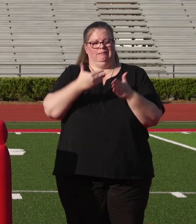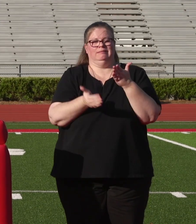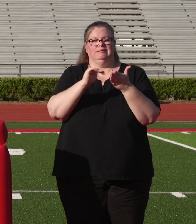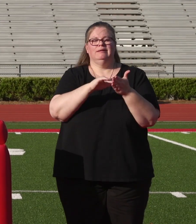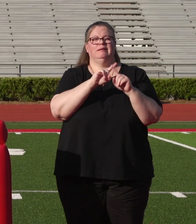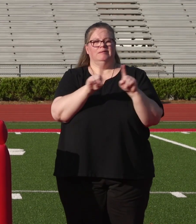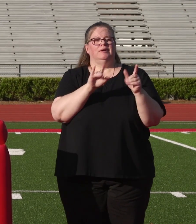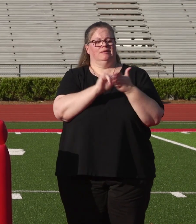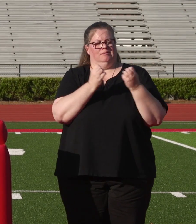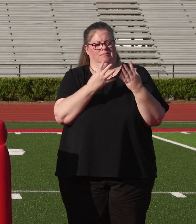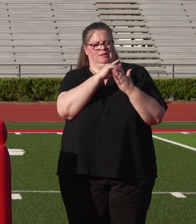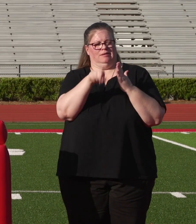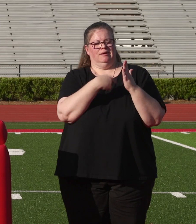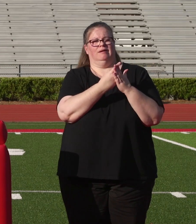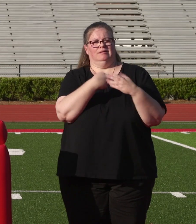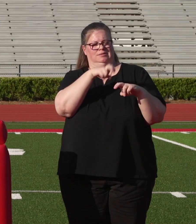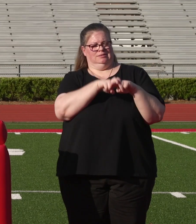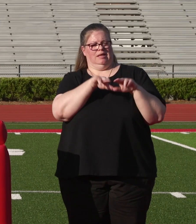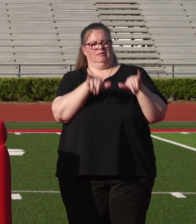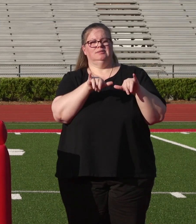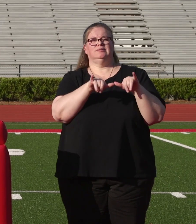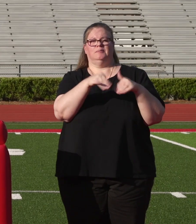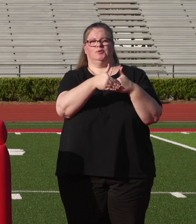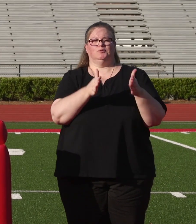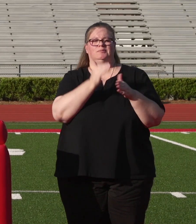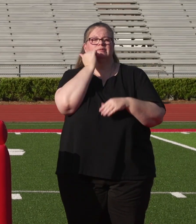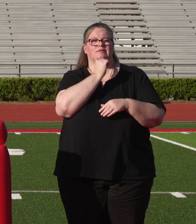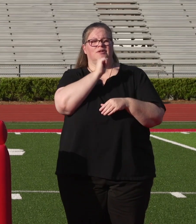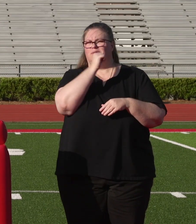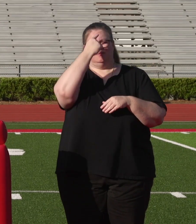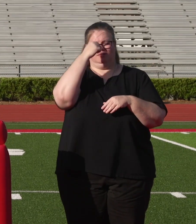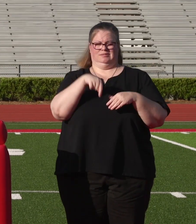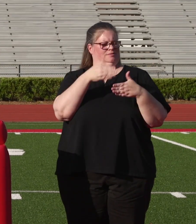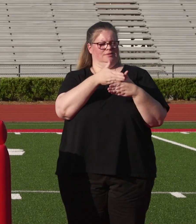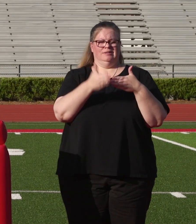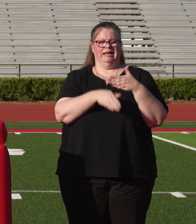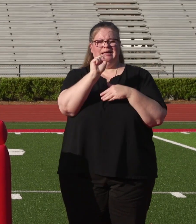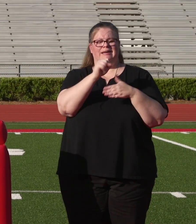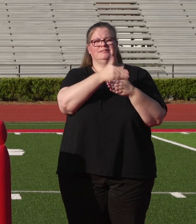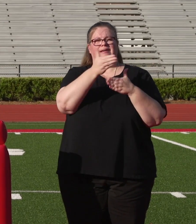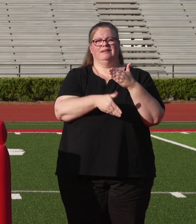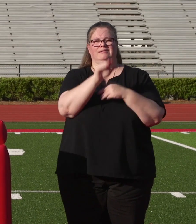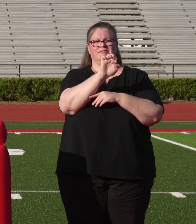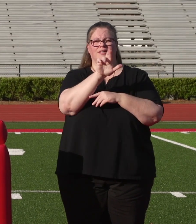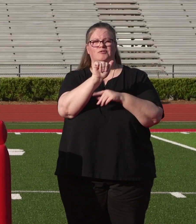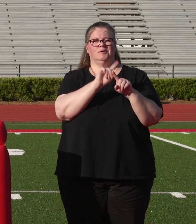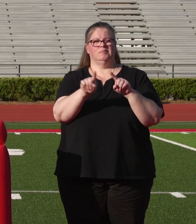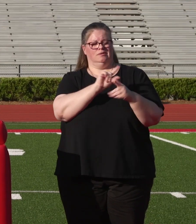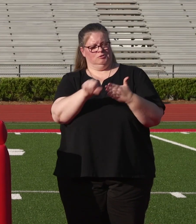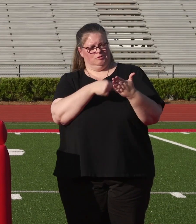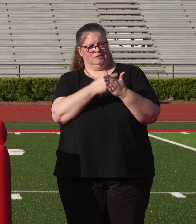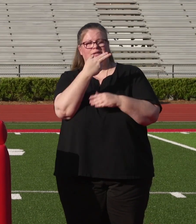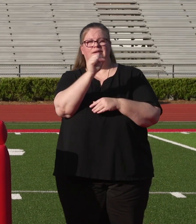and the countless hours we sat in the same rooms every day. Don't think of this as the end. Yes, it's the end of an era, but graduating high